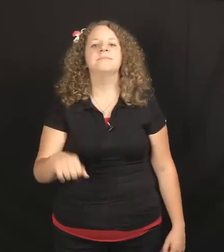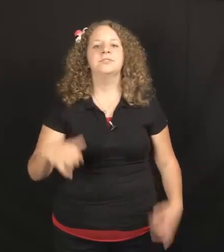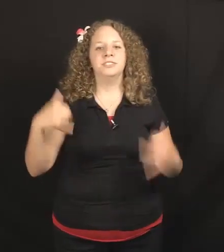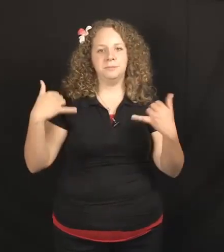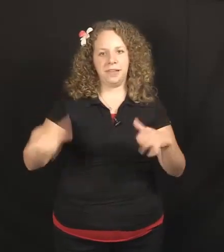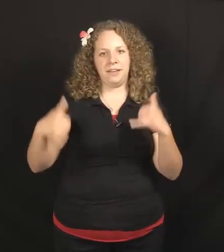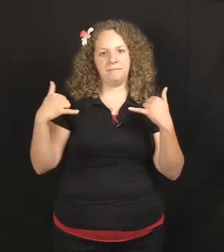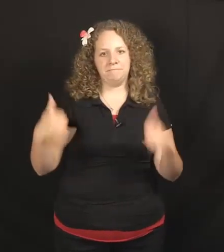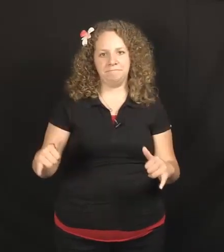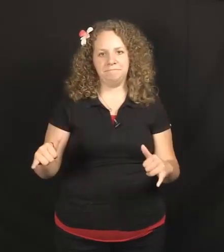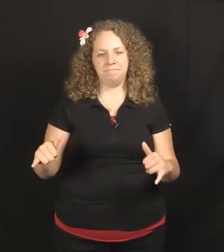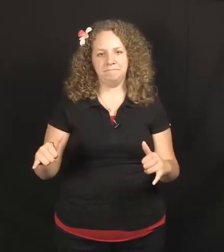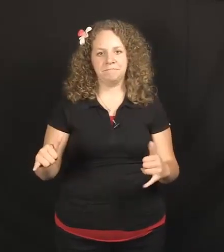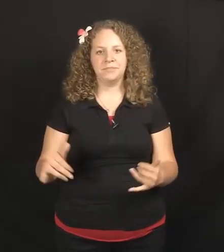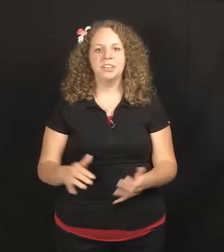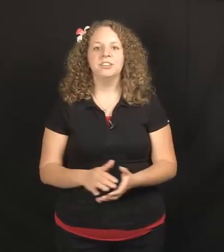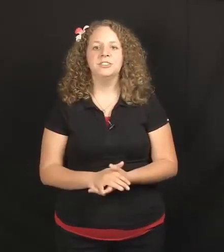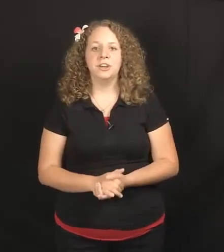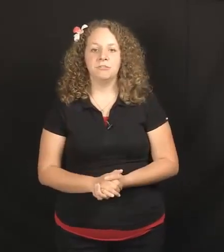to play. So,